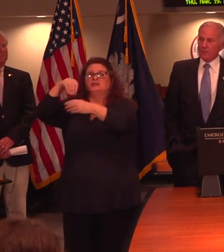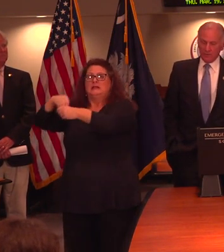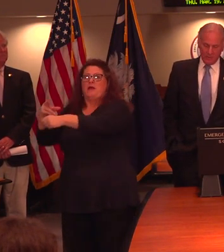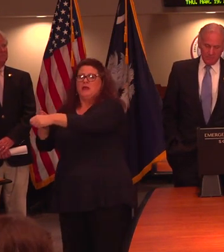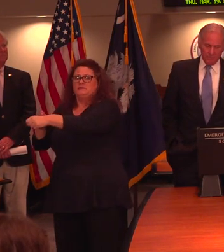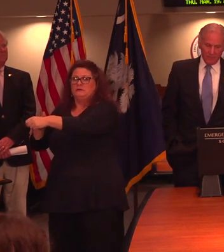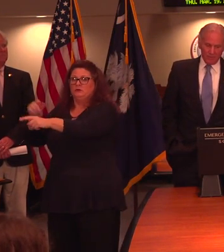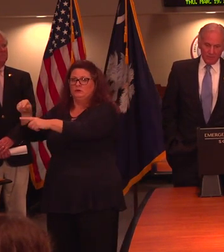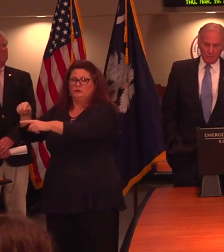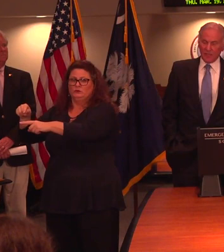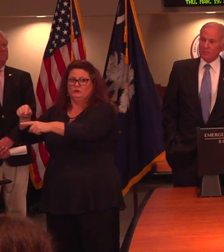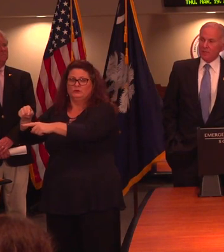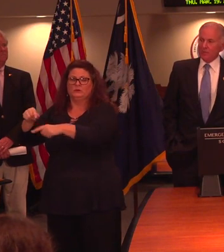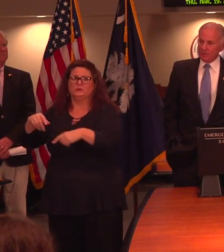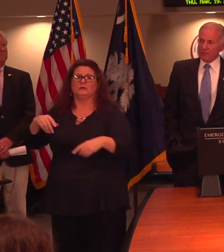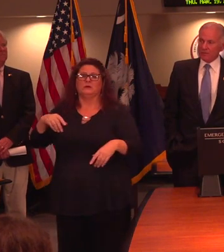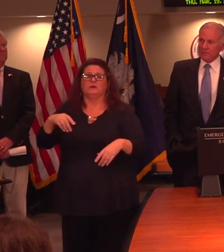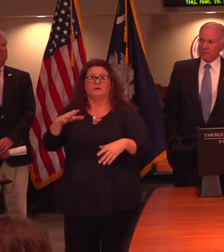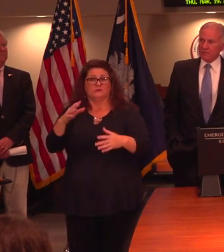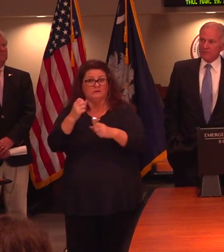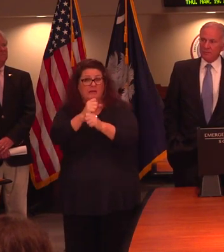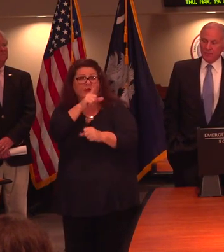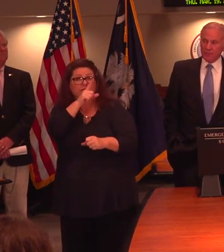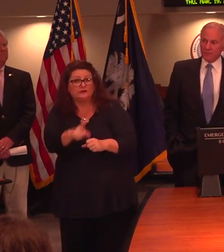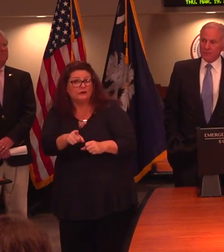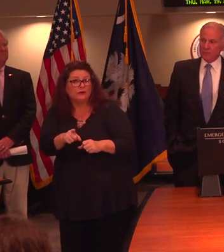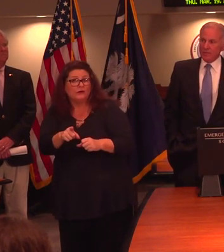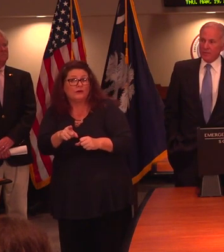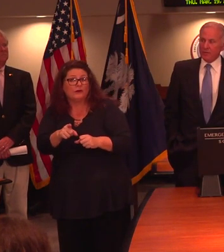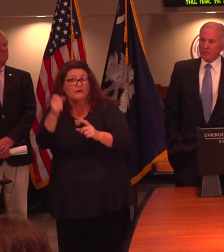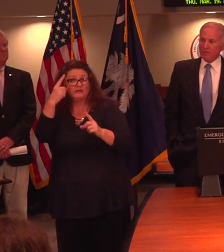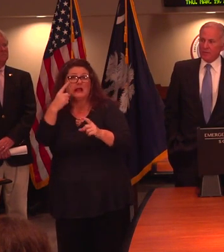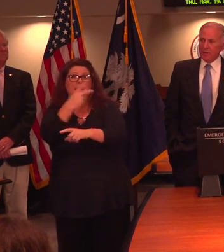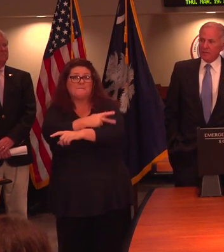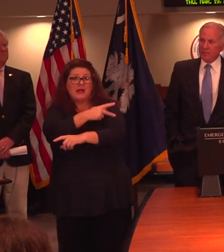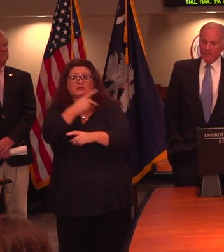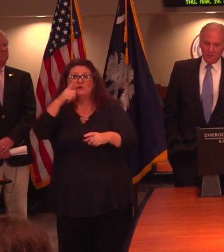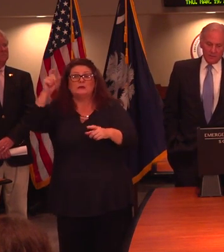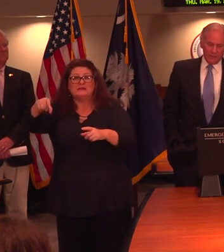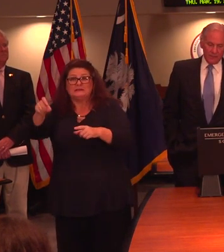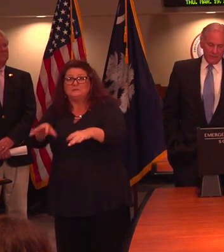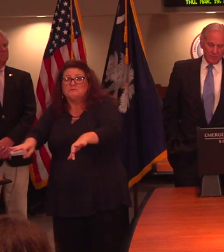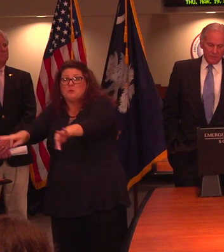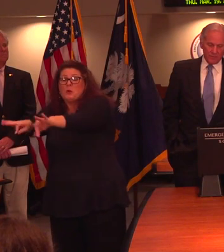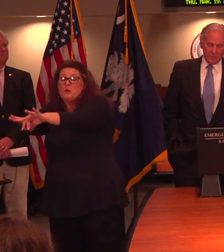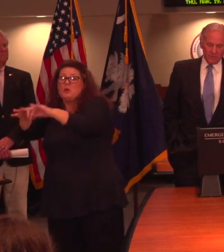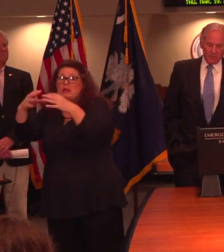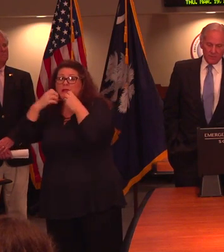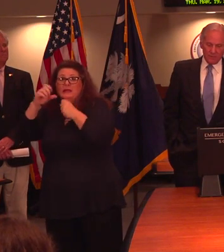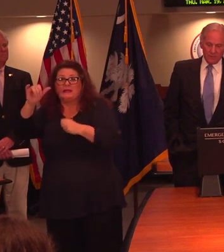for the possible influx of patients needing critical care. I would